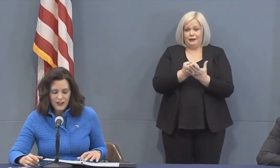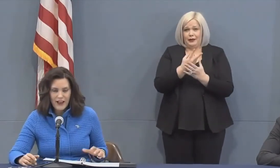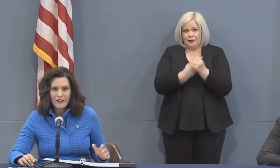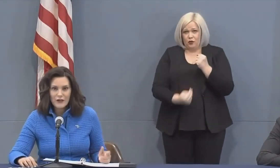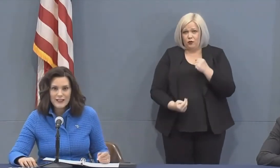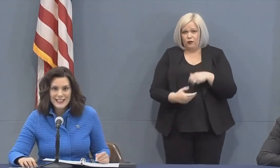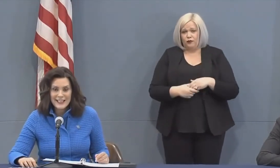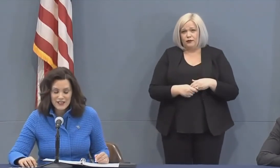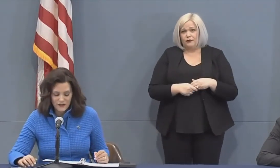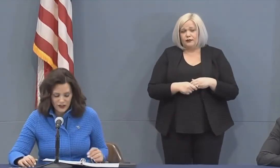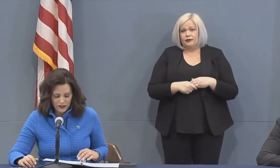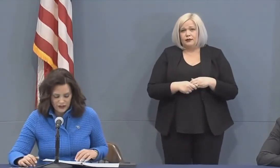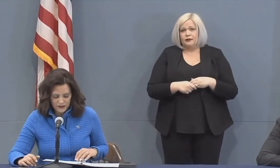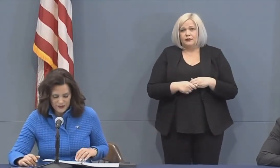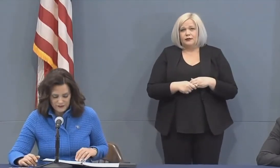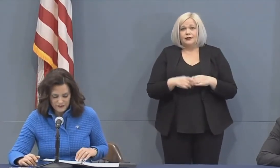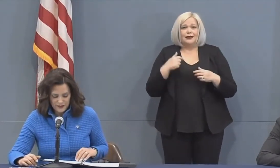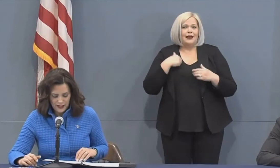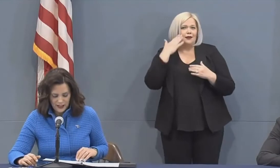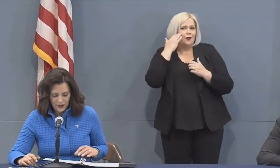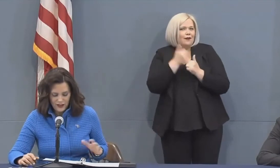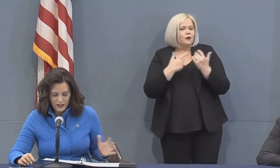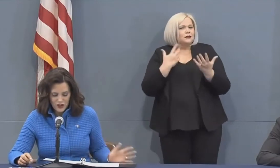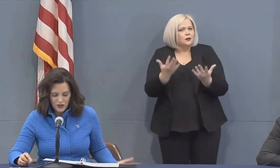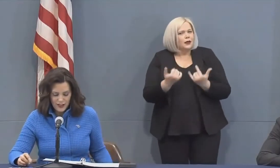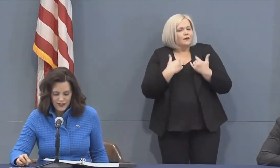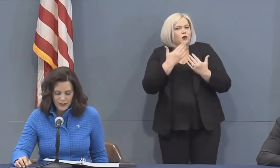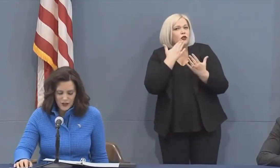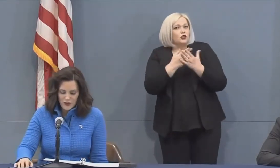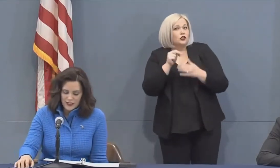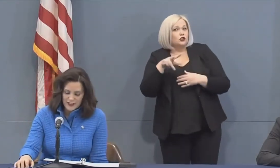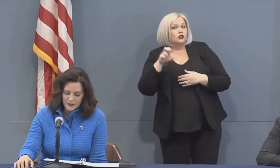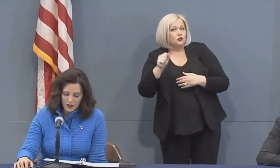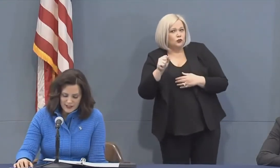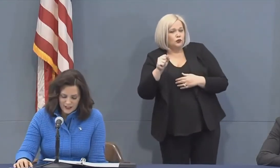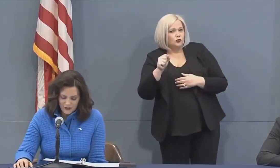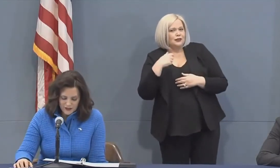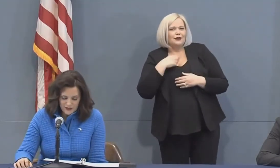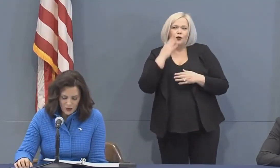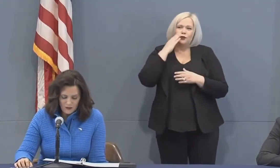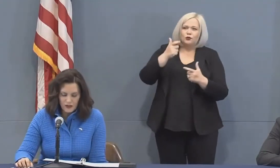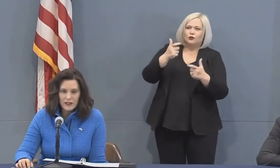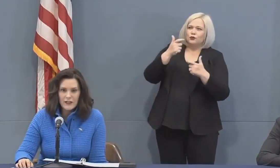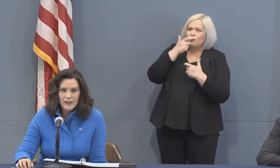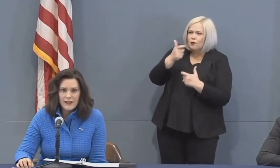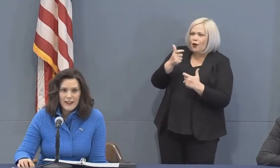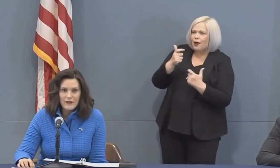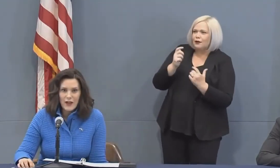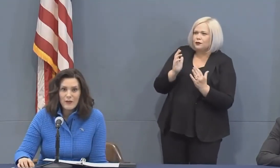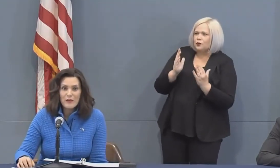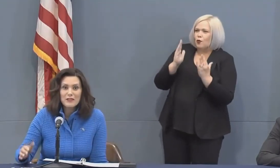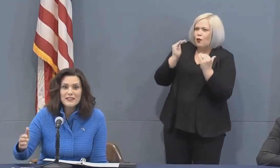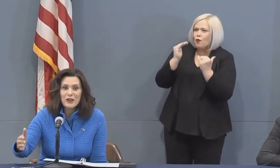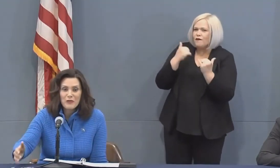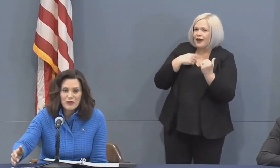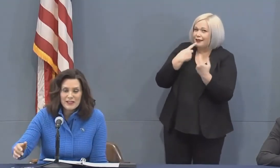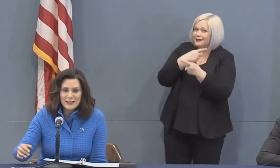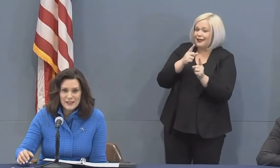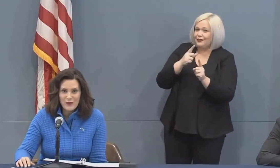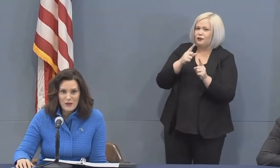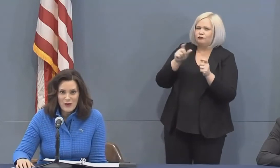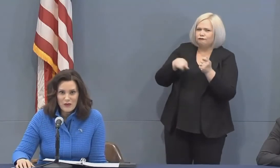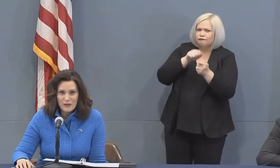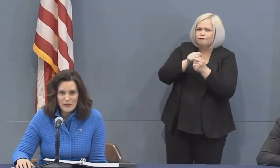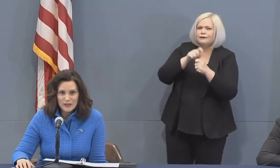And I know that everyone is antsy for good news. I know that you tune into these press conferences, hopeful that I'll be able to tell you